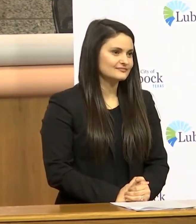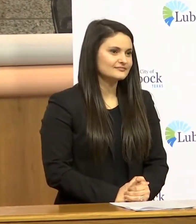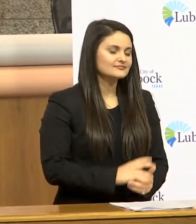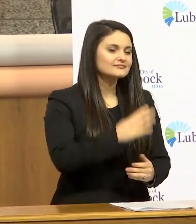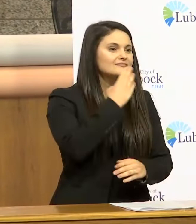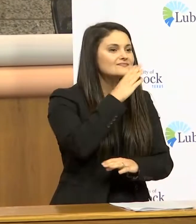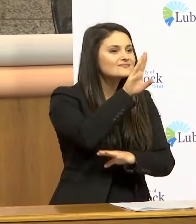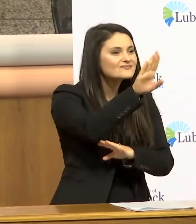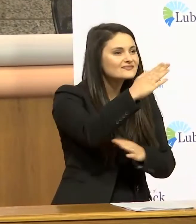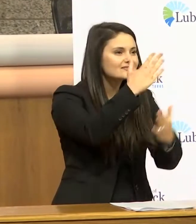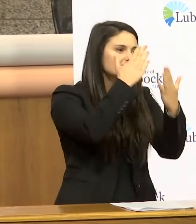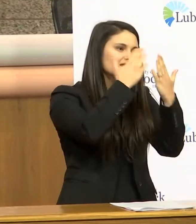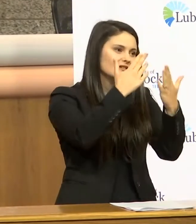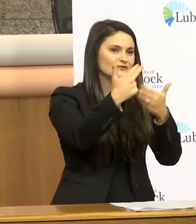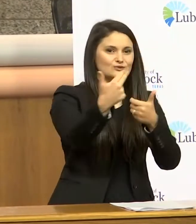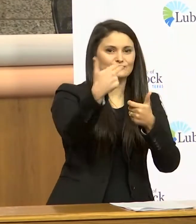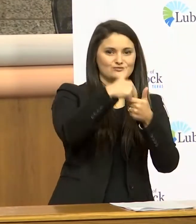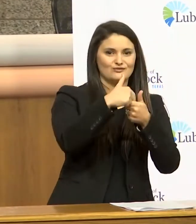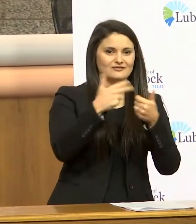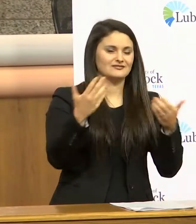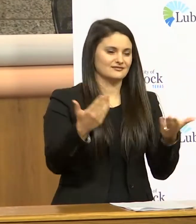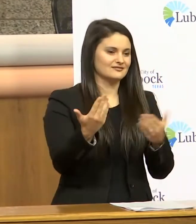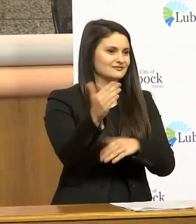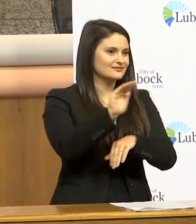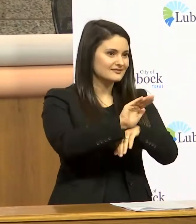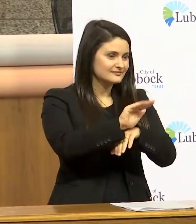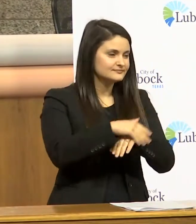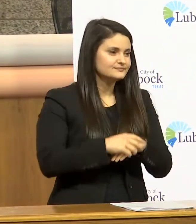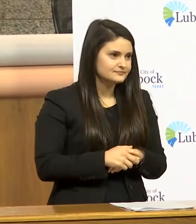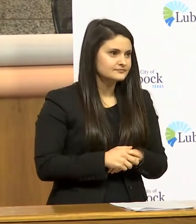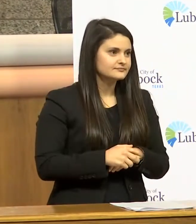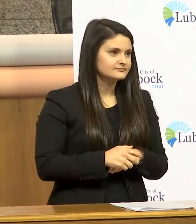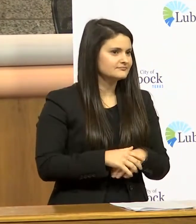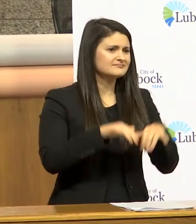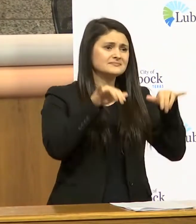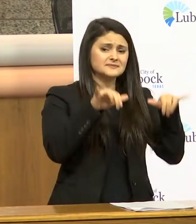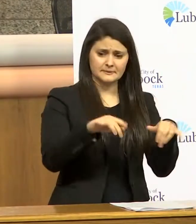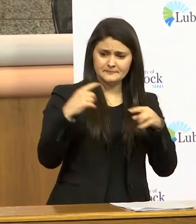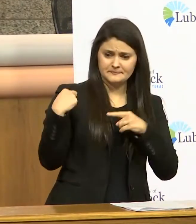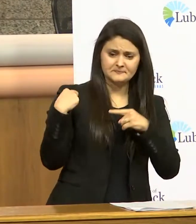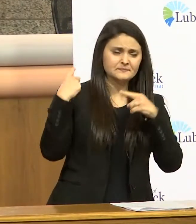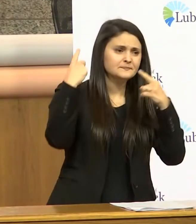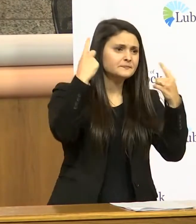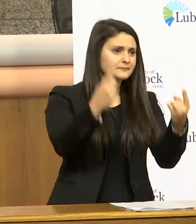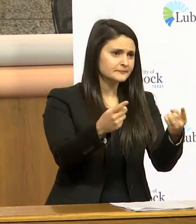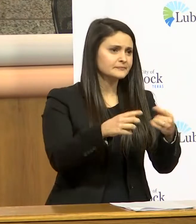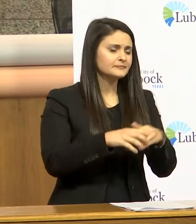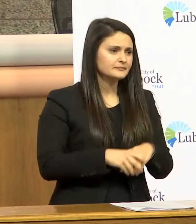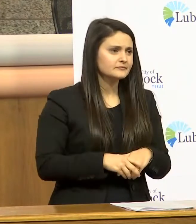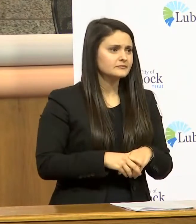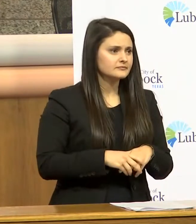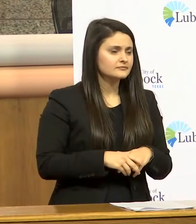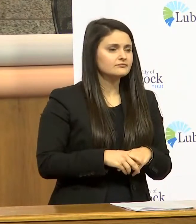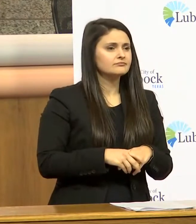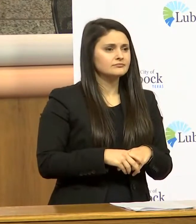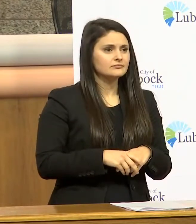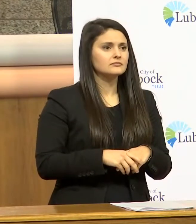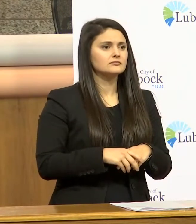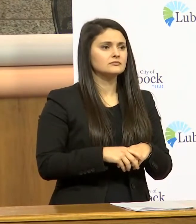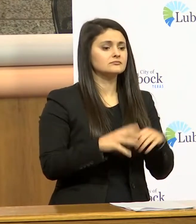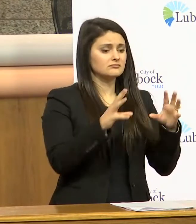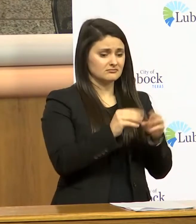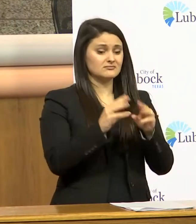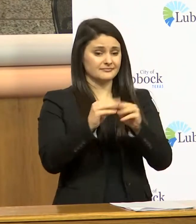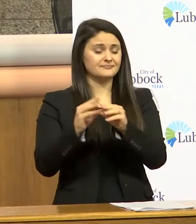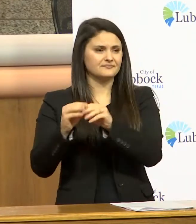good evening and thank you all for joining us here again tonight and we're going to keep the same format that we've had for all of these we're going to listen to